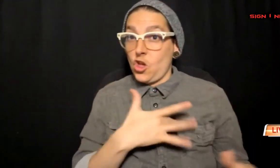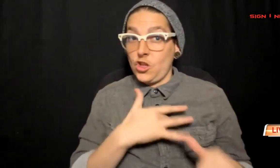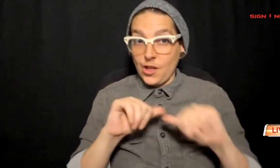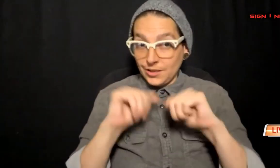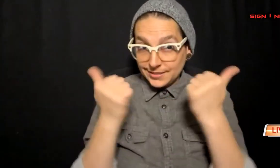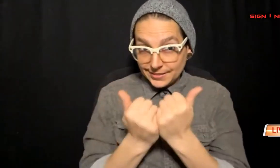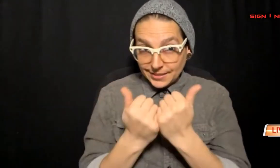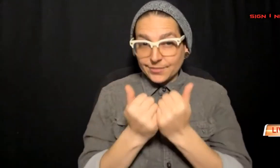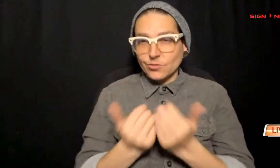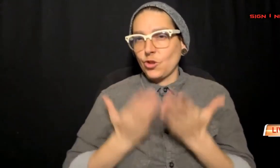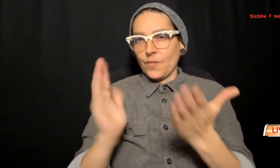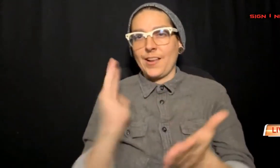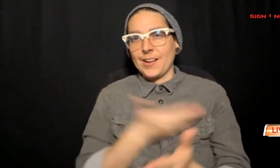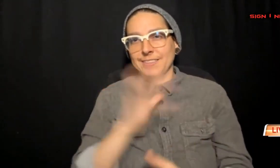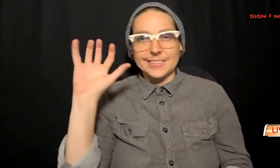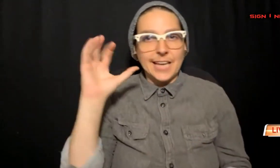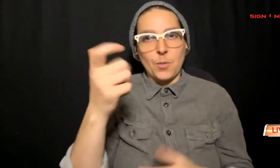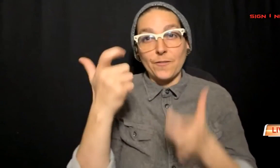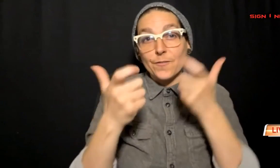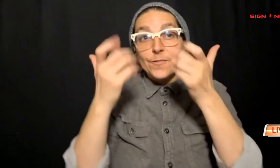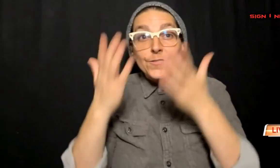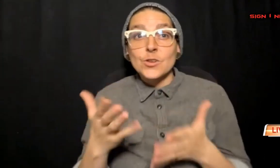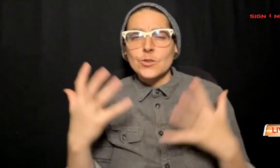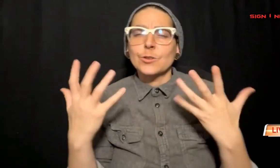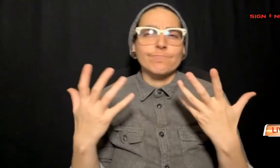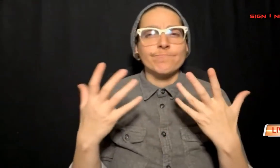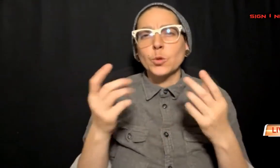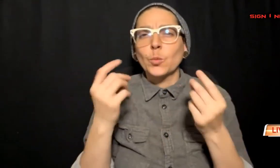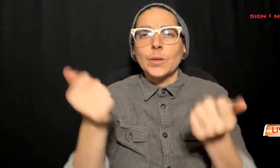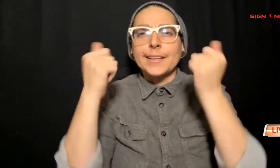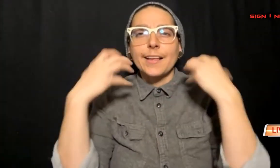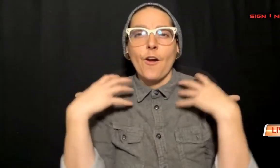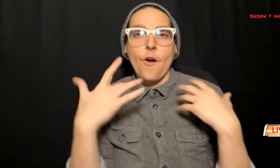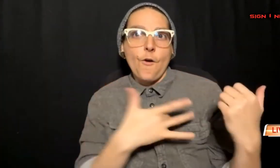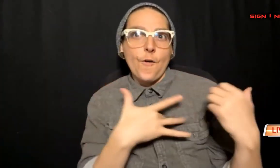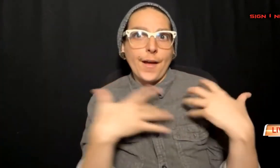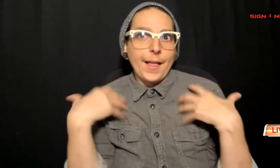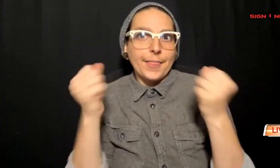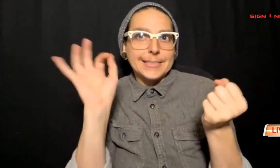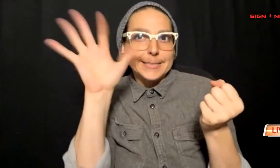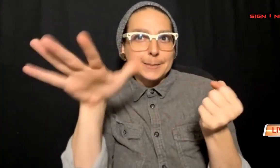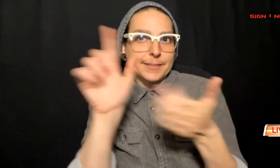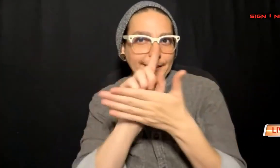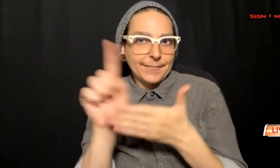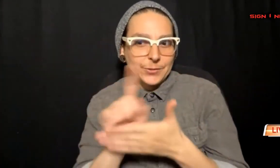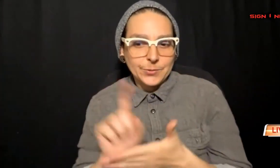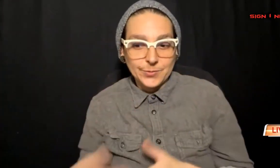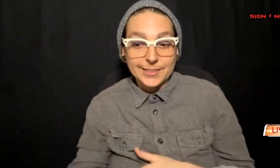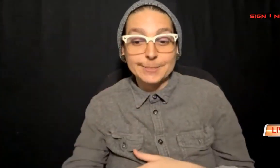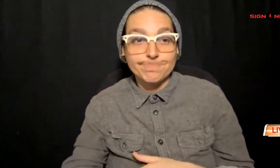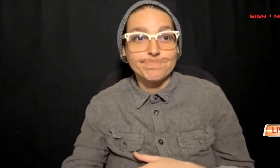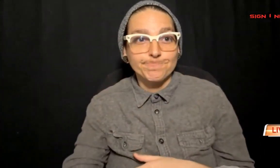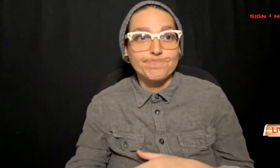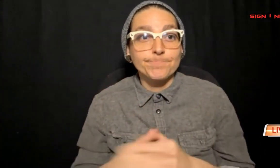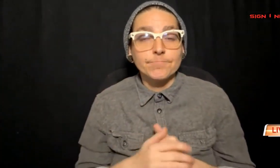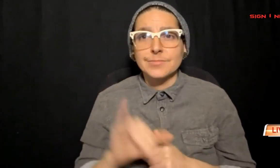sign when news is partnering with the American Heart Association to offer our sign when news viewers quick heart healthy tips every week